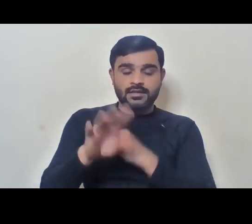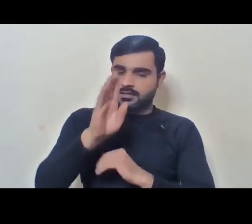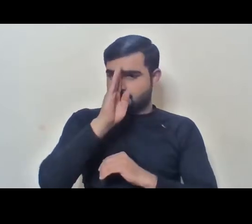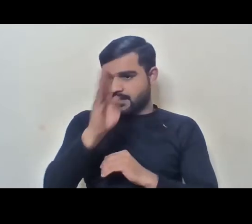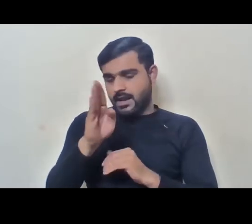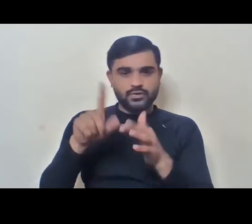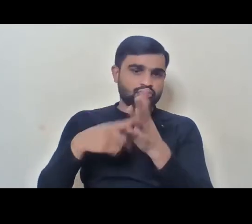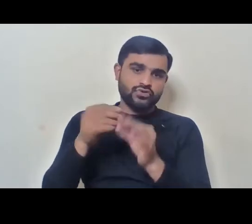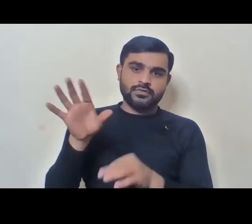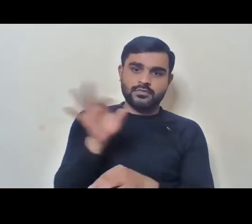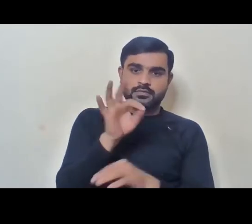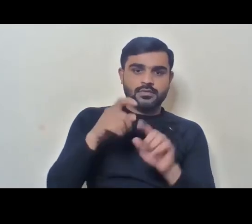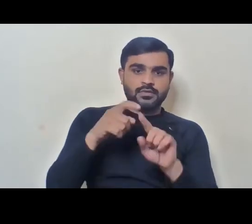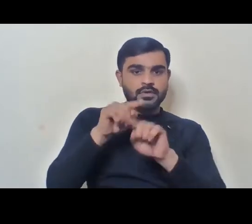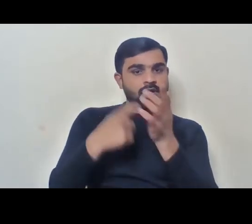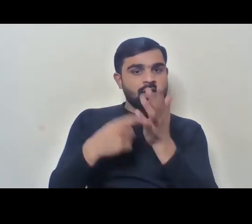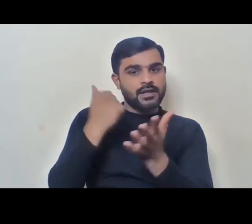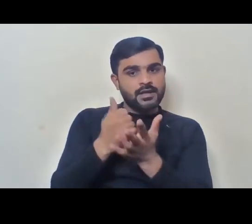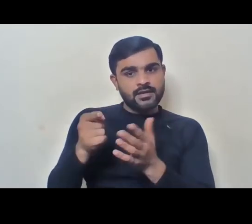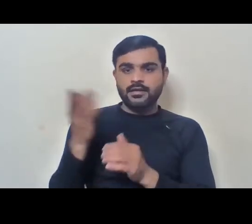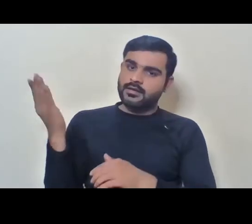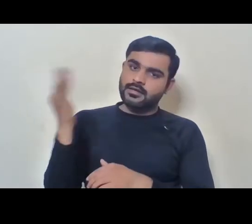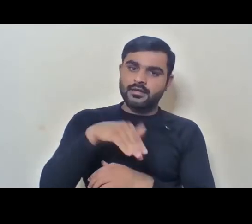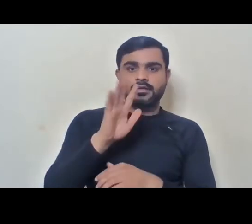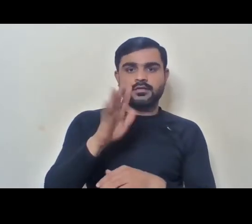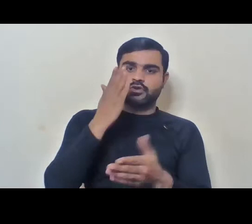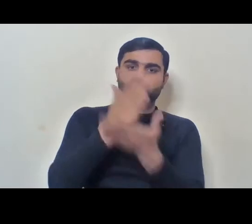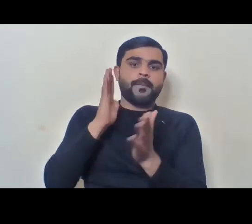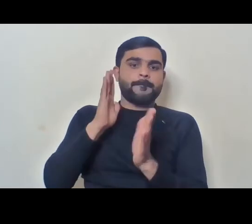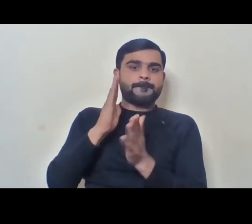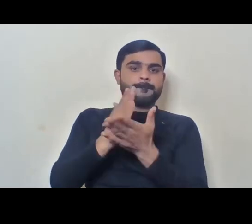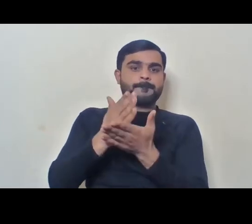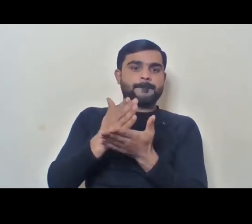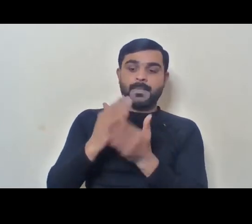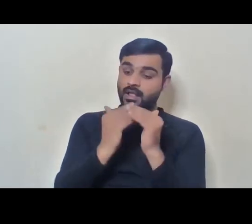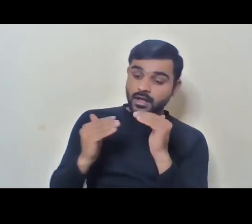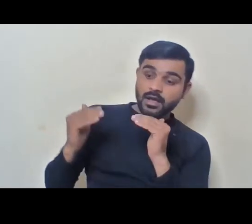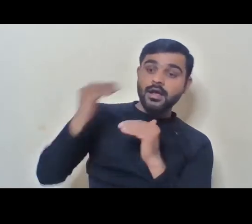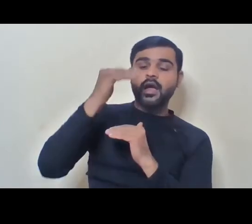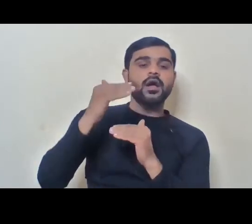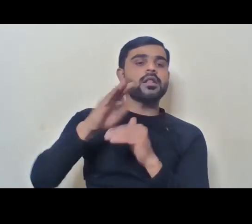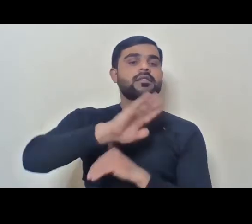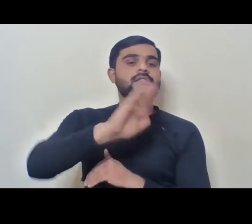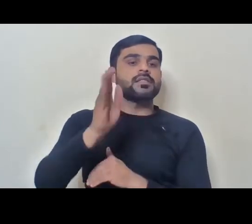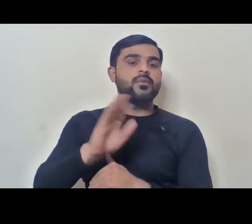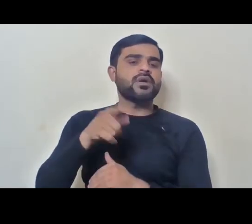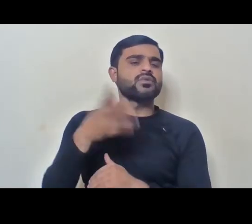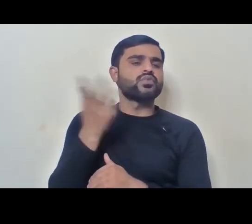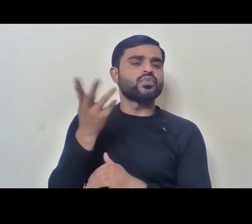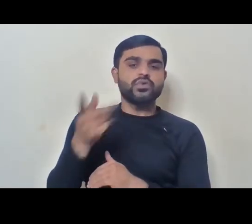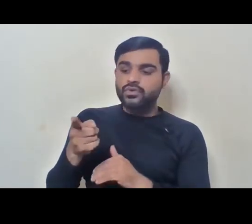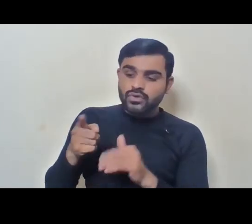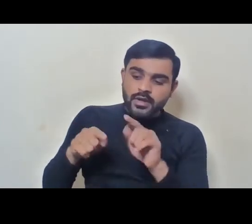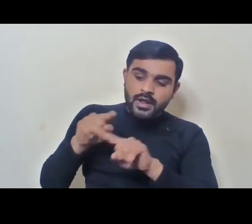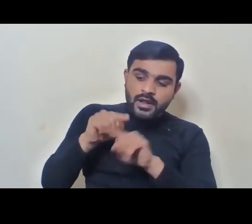recruitment reservation. You'll come up and then you'll stop. You can never go to the top. Because you don't have